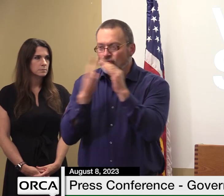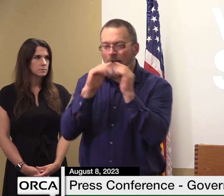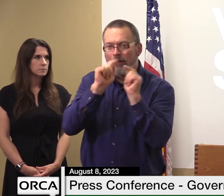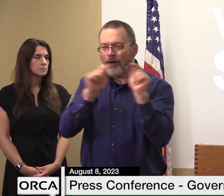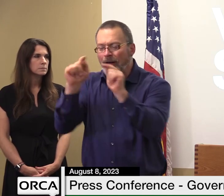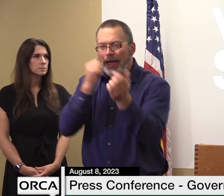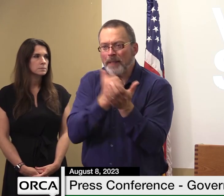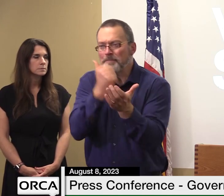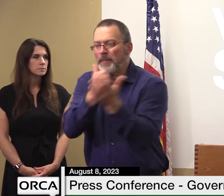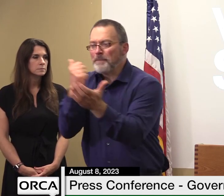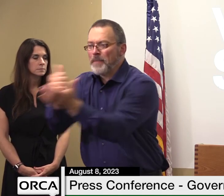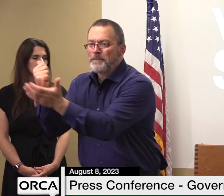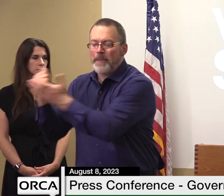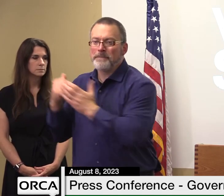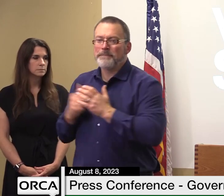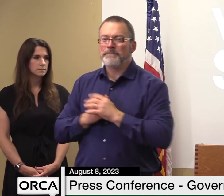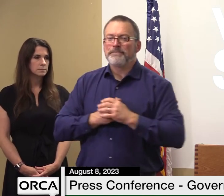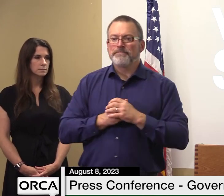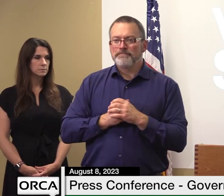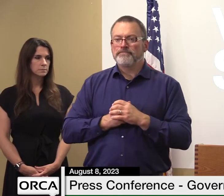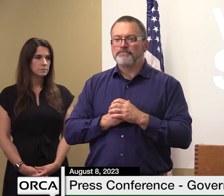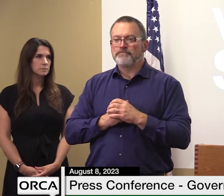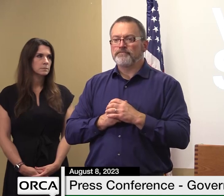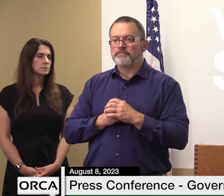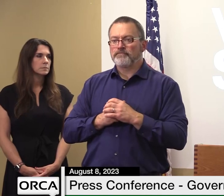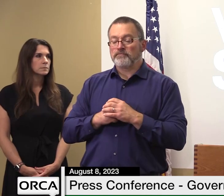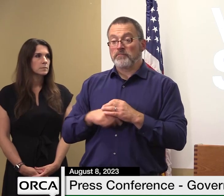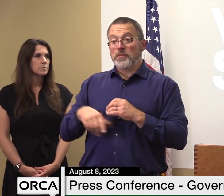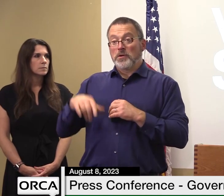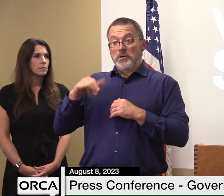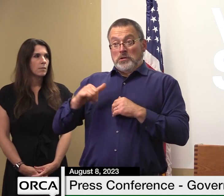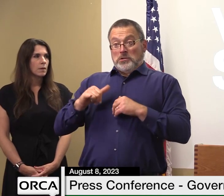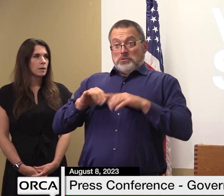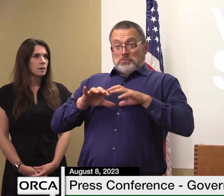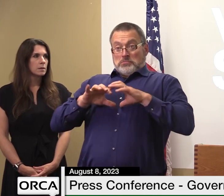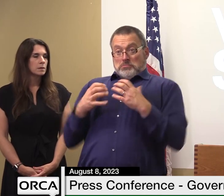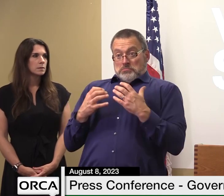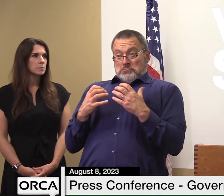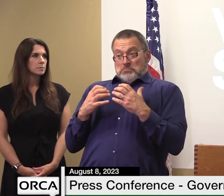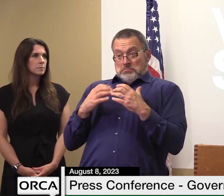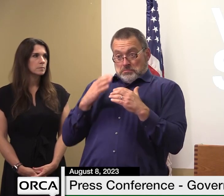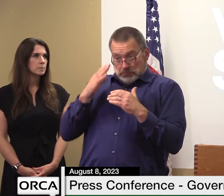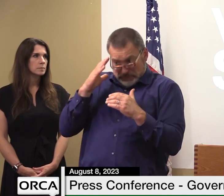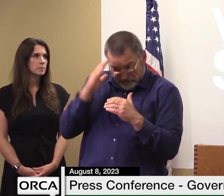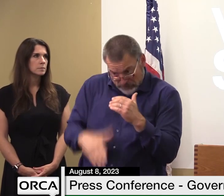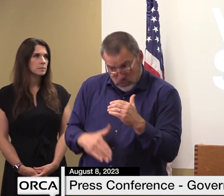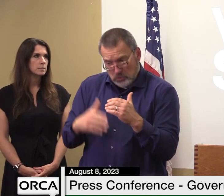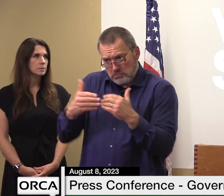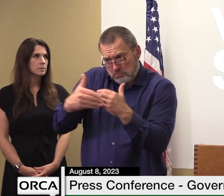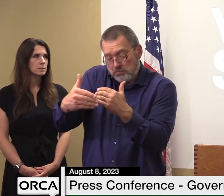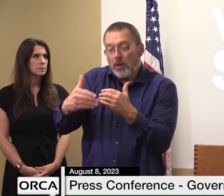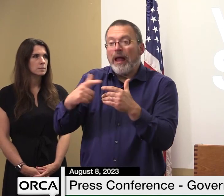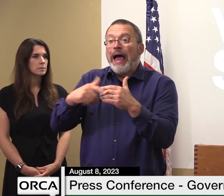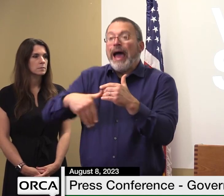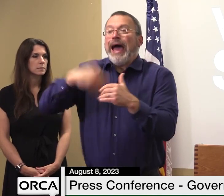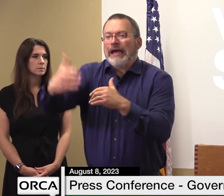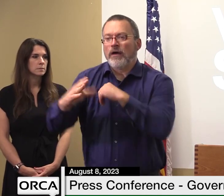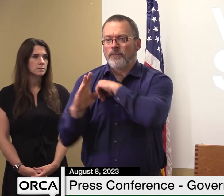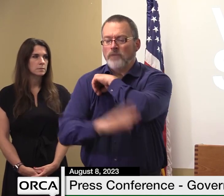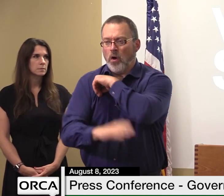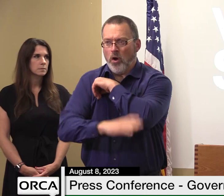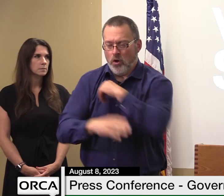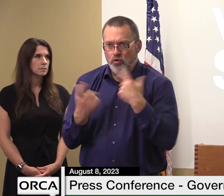after we get through this phase heading into the fall we need to be at a point where the conversation is more about recovery